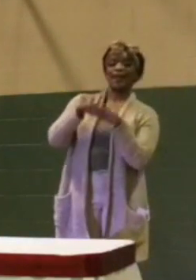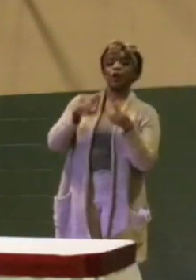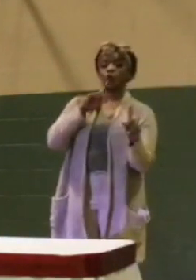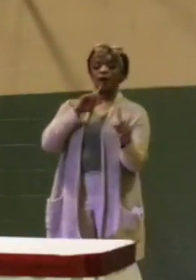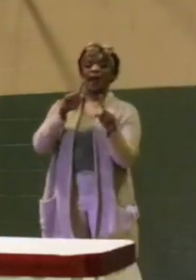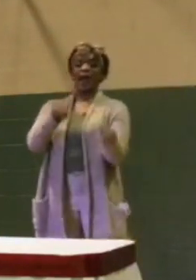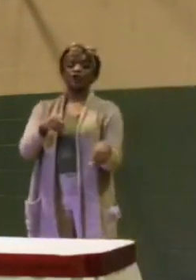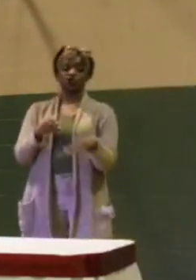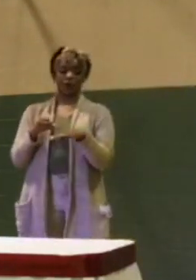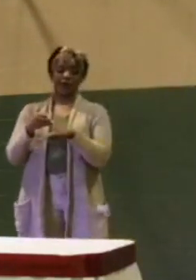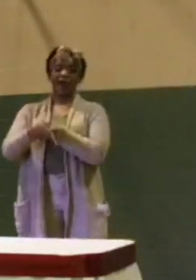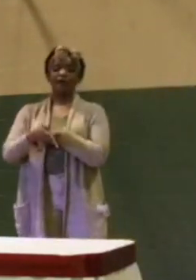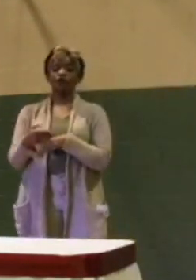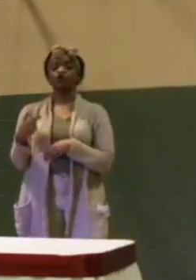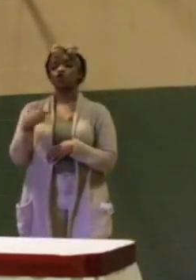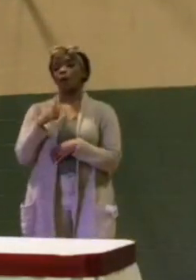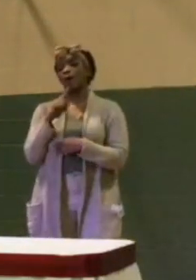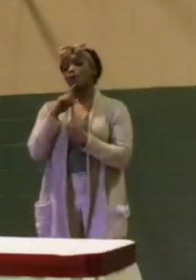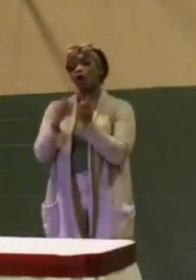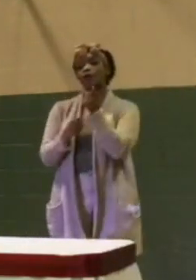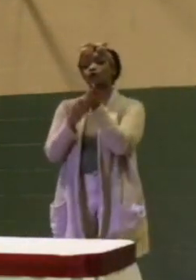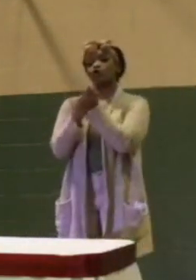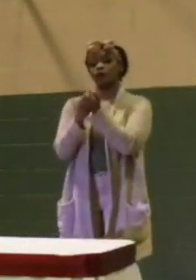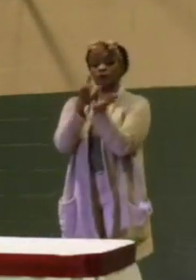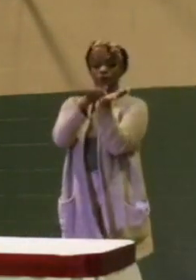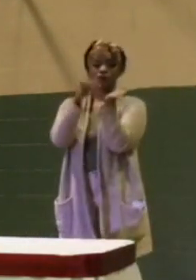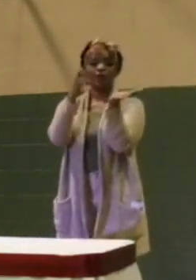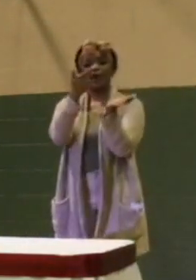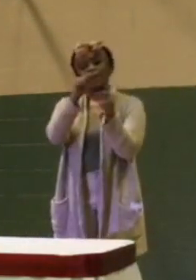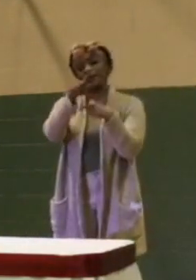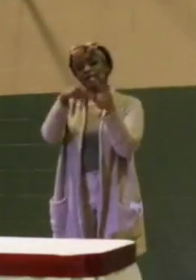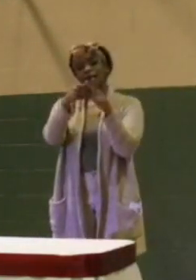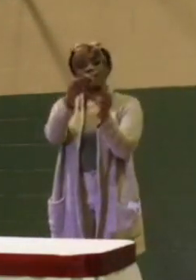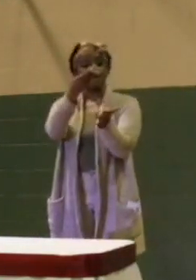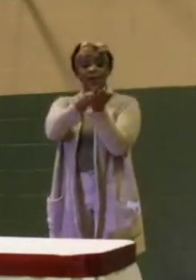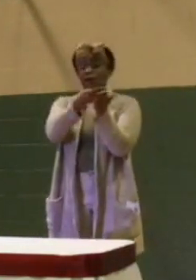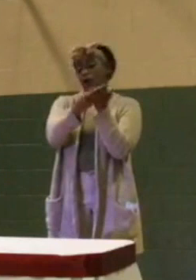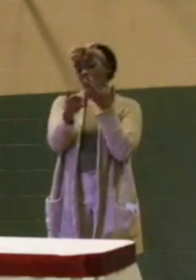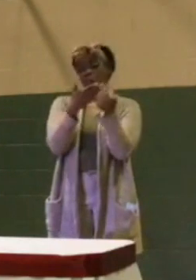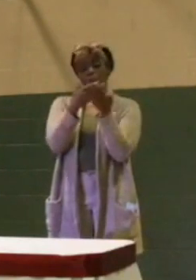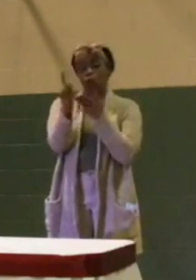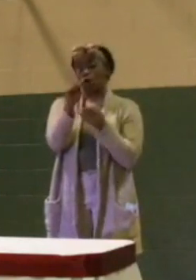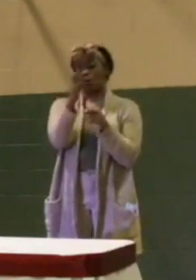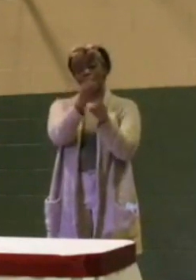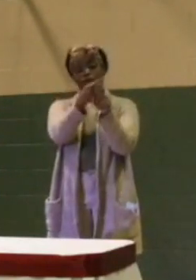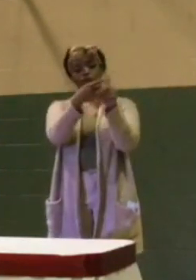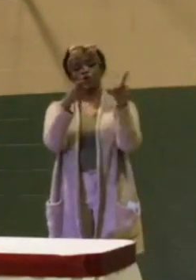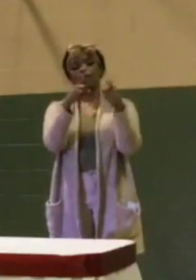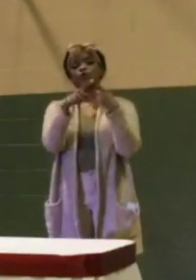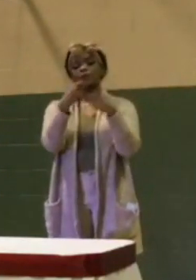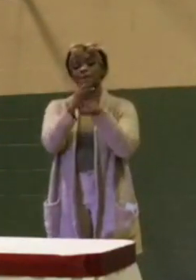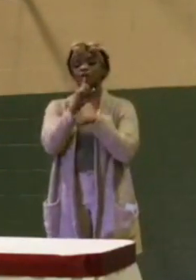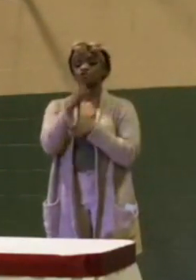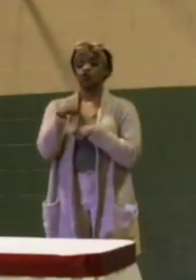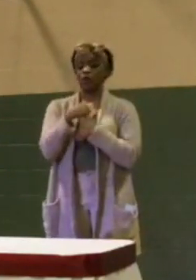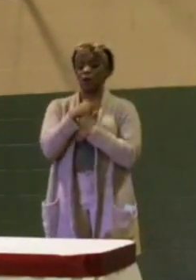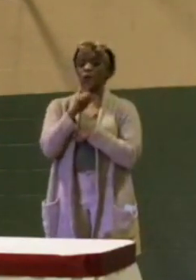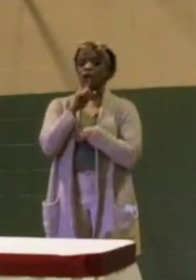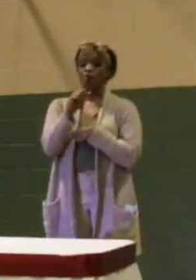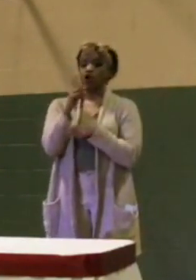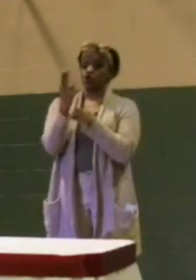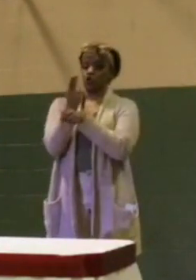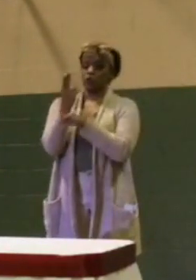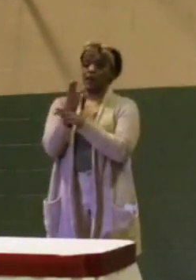possible. So I am all for utilizing any kind of dollars, wherever they come from, to make sure that we are utilizing those preventative